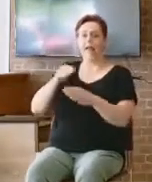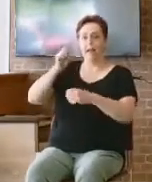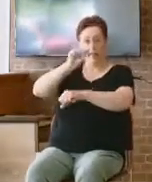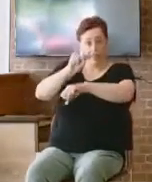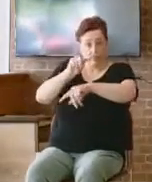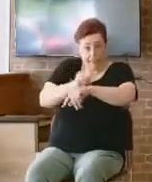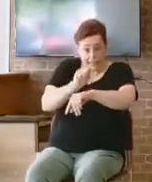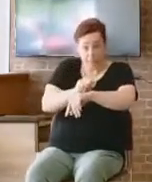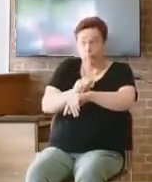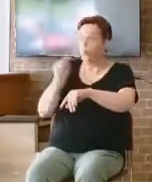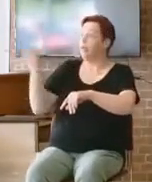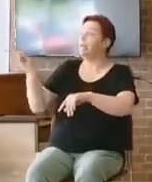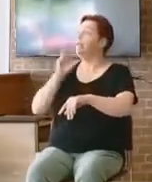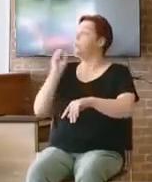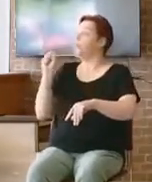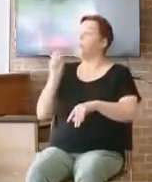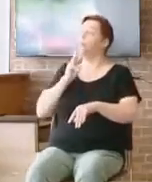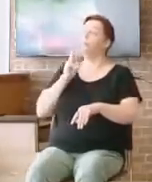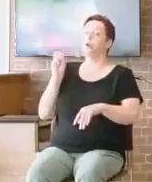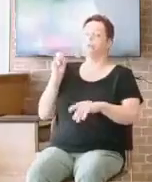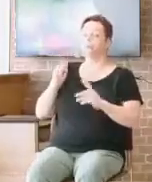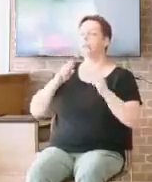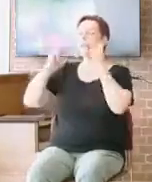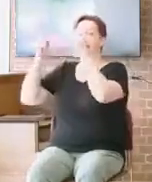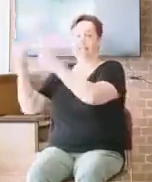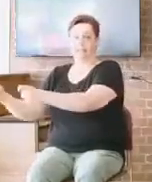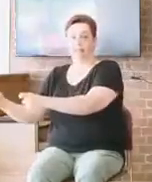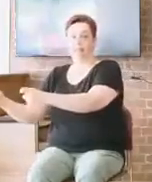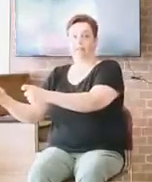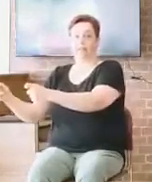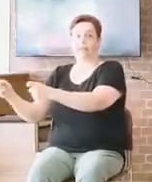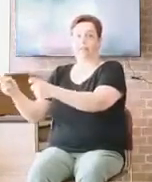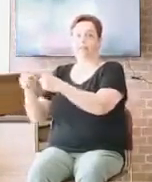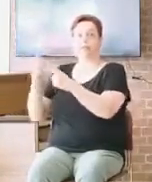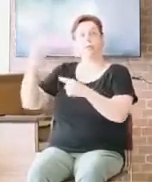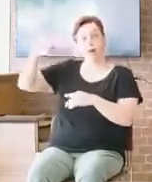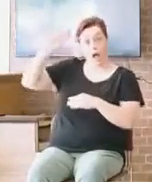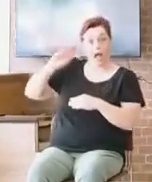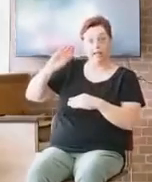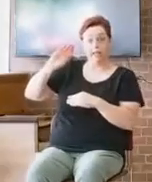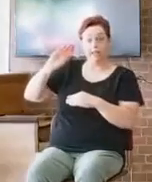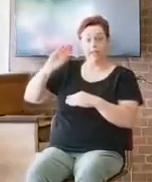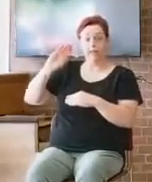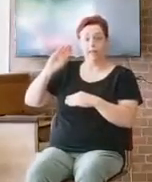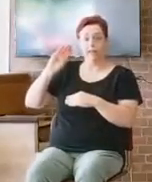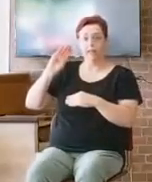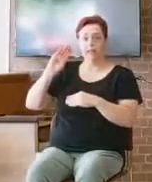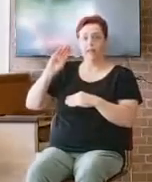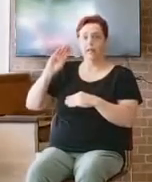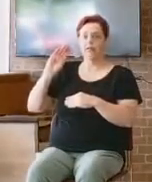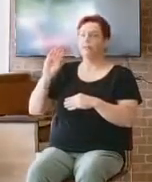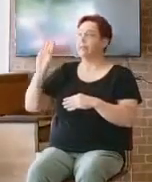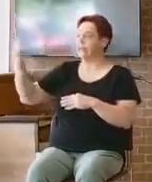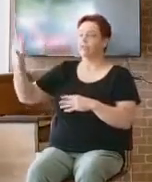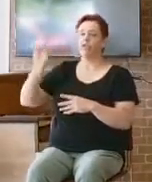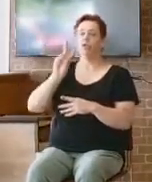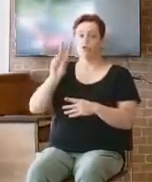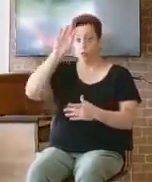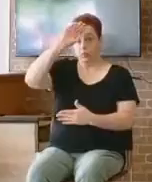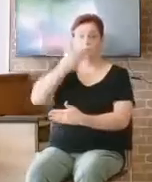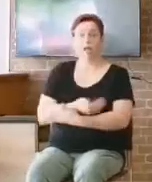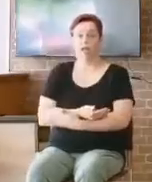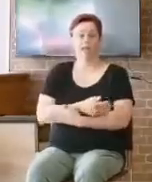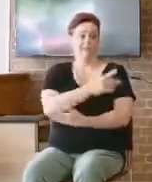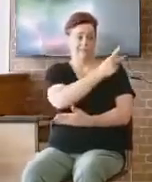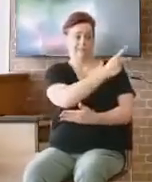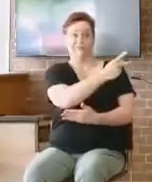And I looked up, because names are important in the Bible. And what Joel and Abiah mean? Joel means, it is the